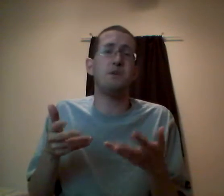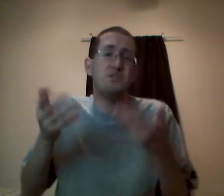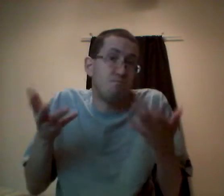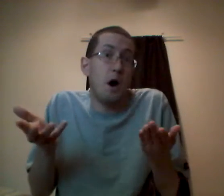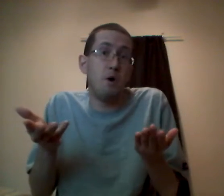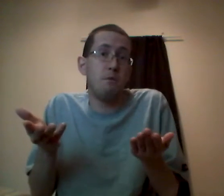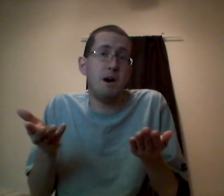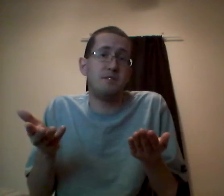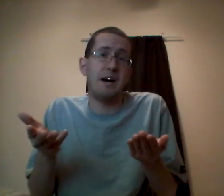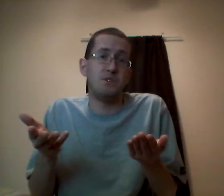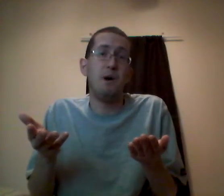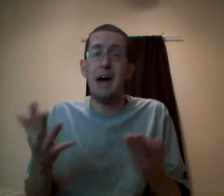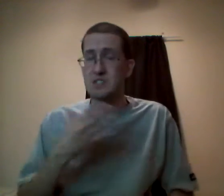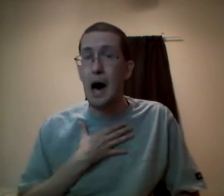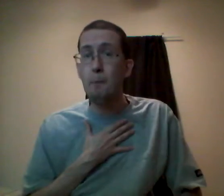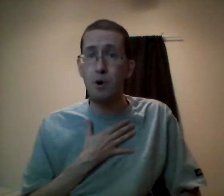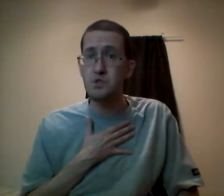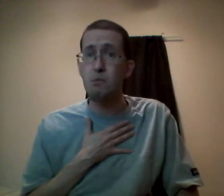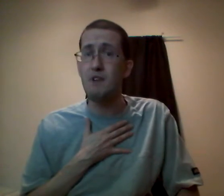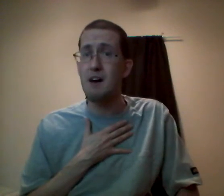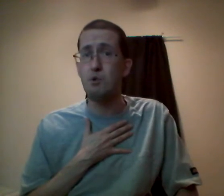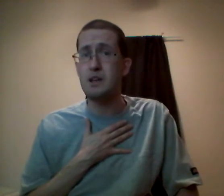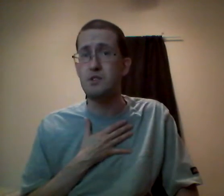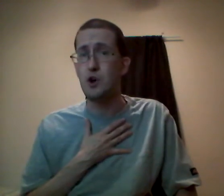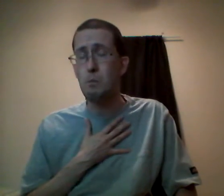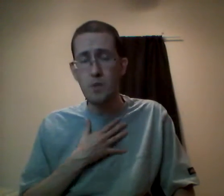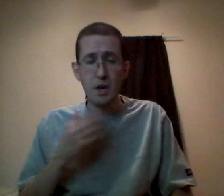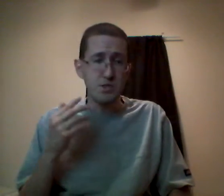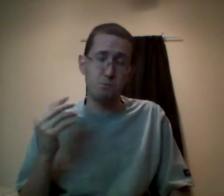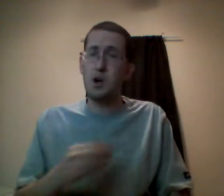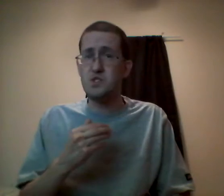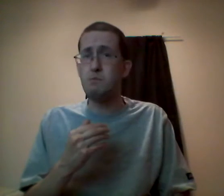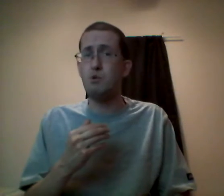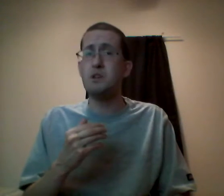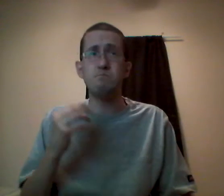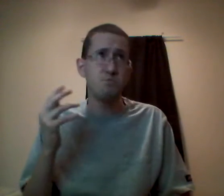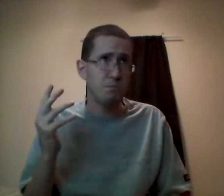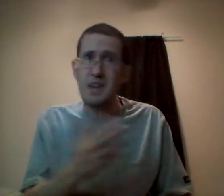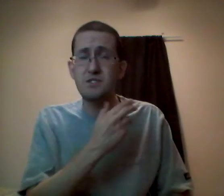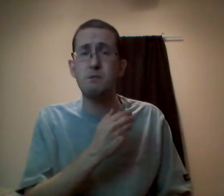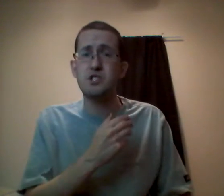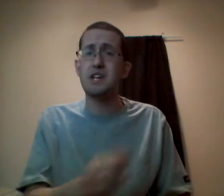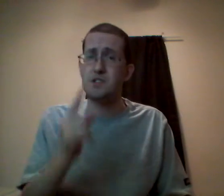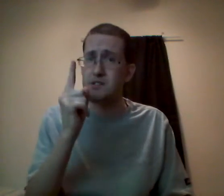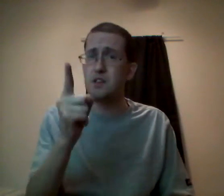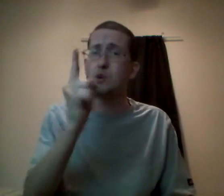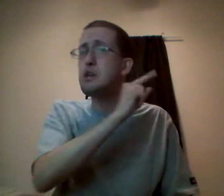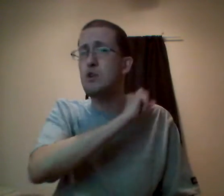release, I'll probably monetize them as I personally believe I have the right to do. Some laws need to be written. Some things need to be changed and Nintendo, you need